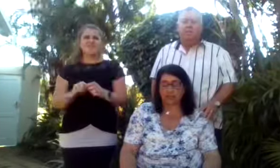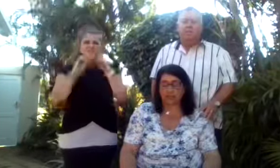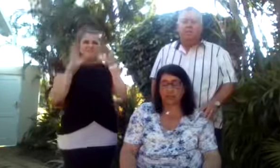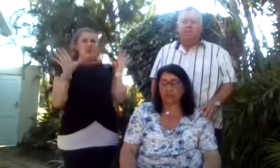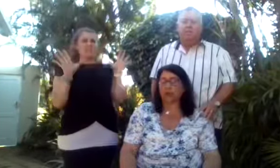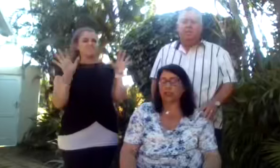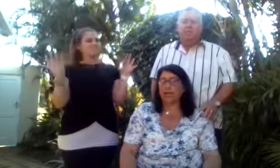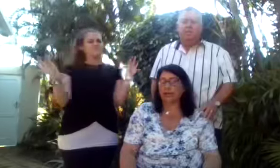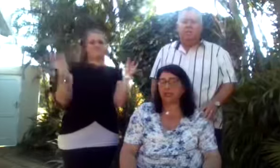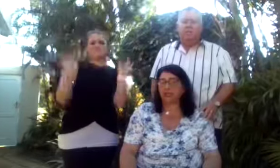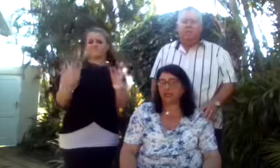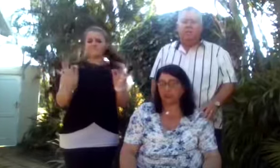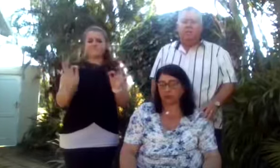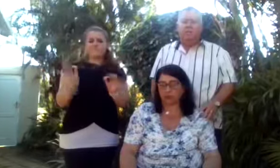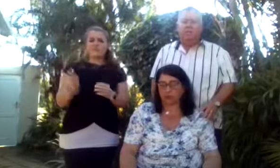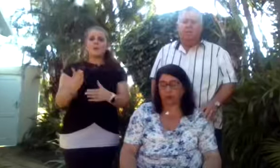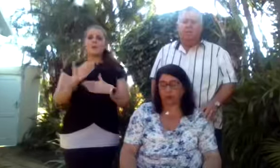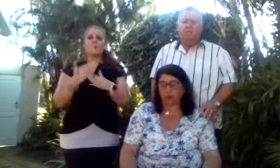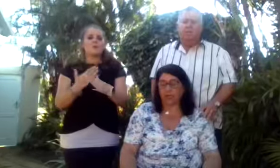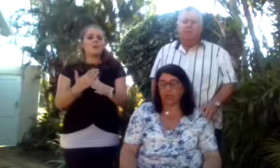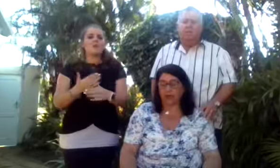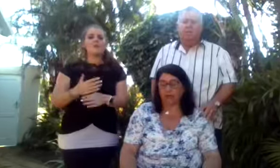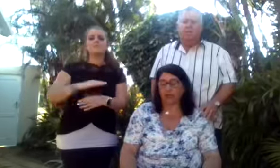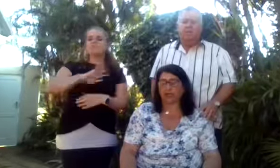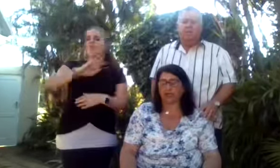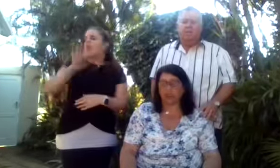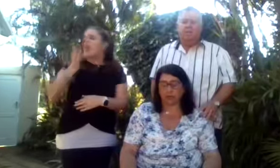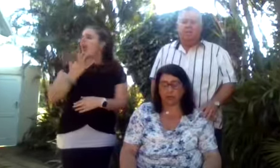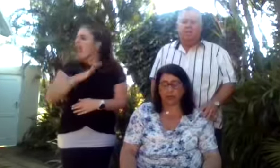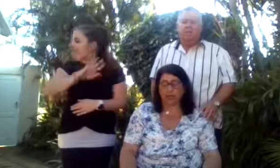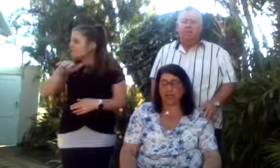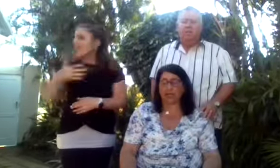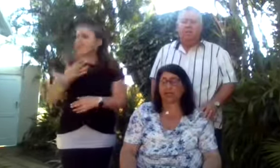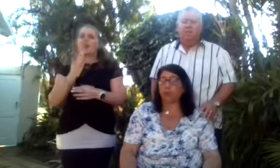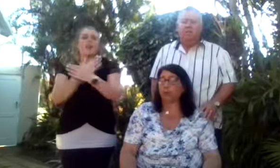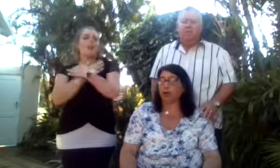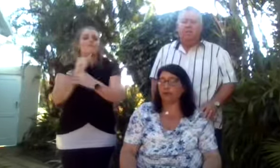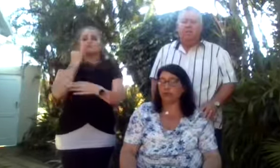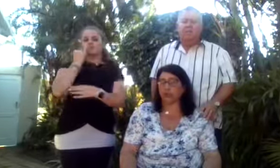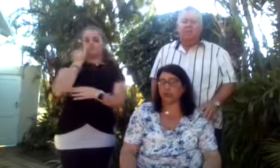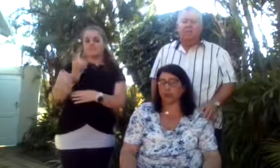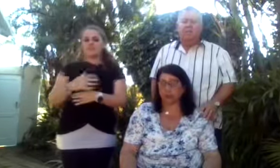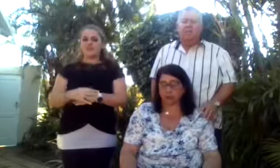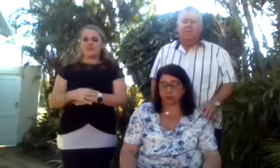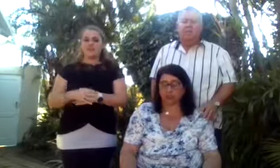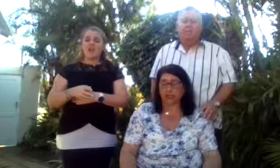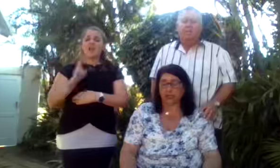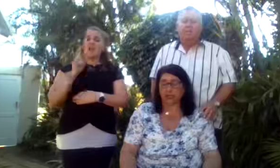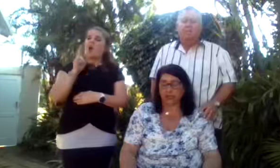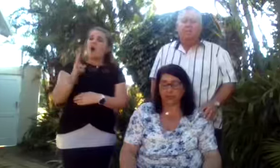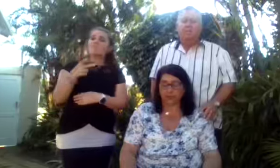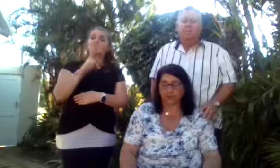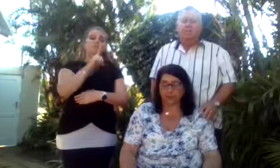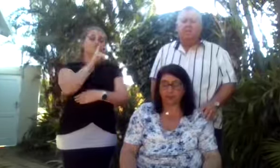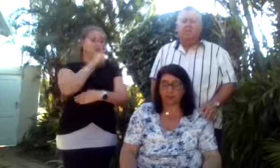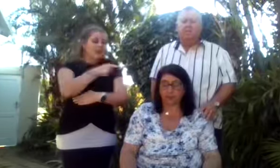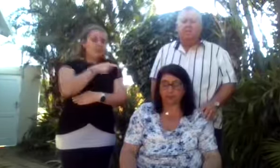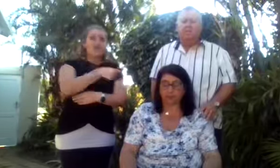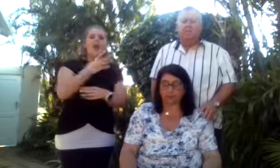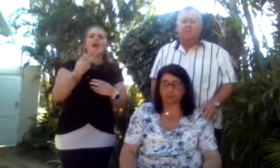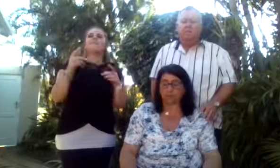surprised, because she had that effect on people. Everyone loved her, and we were often told what a special child we had.